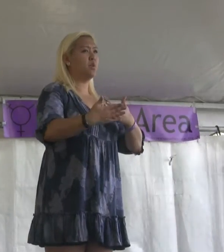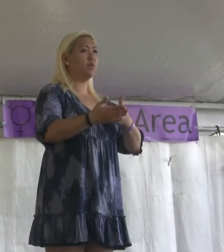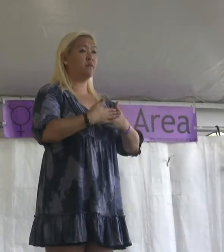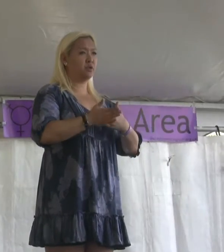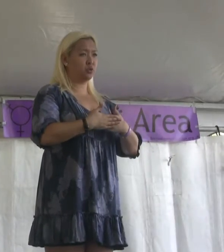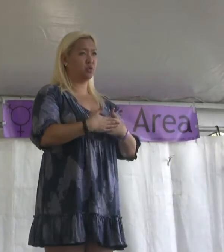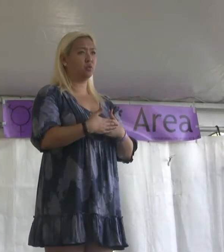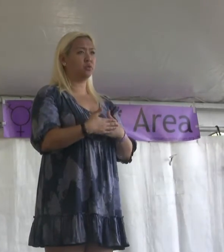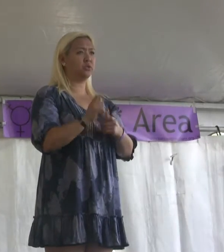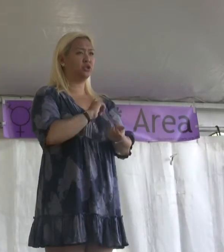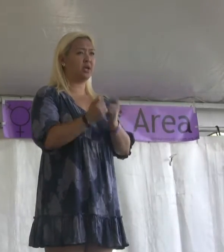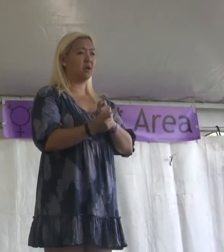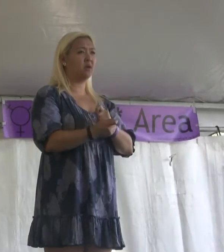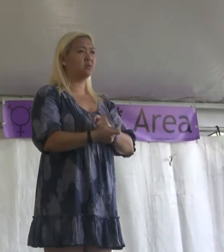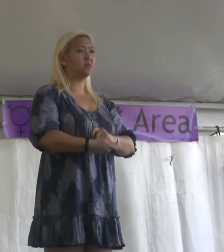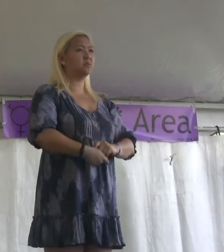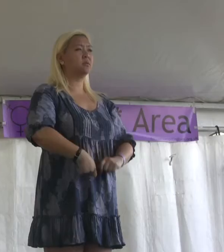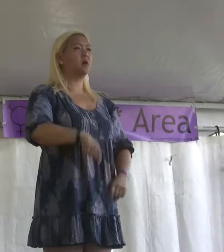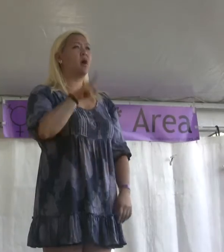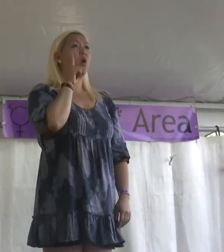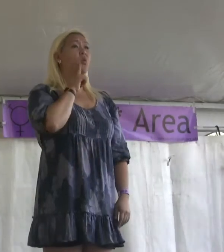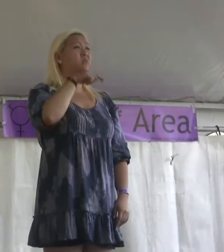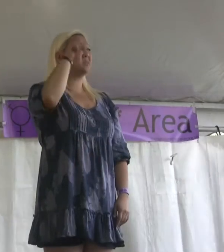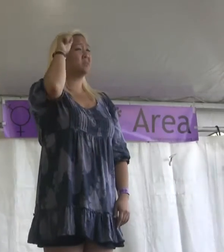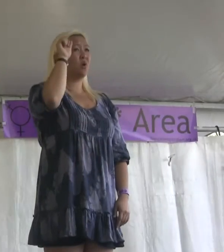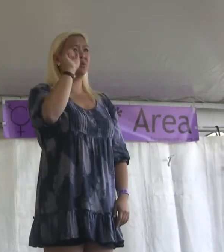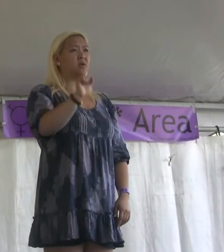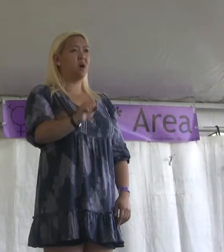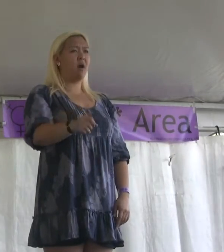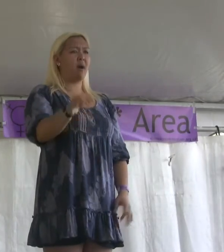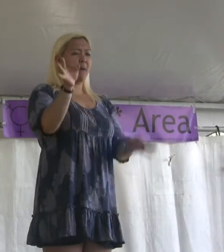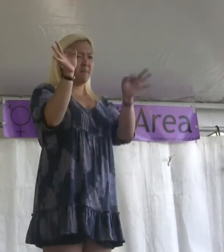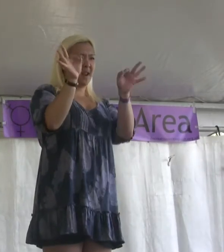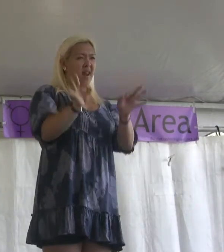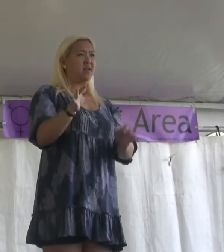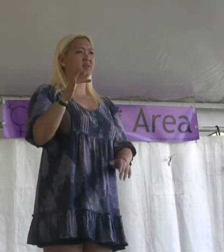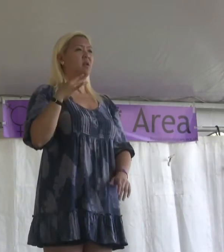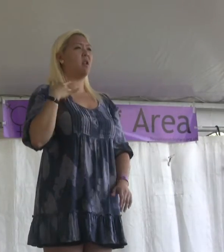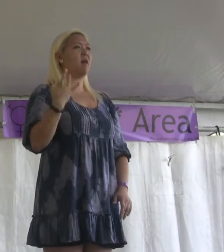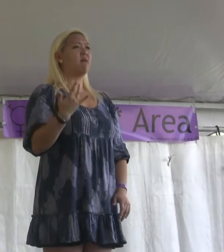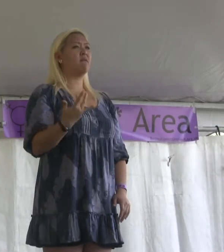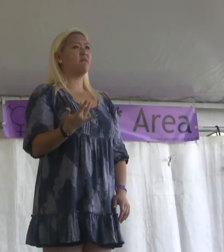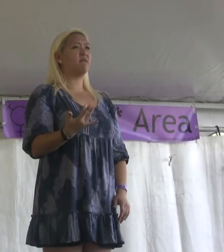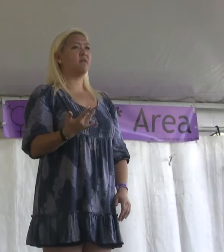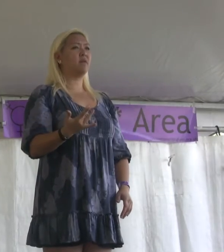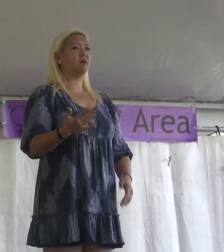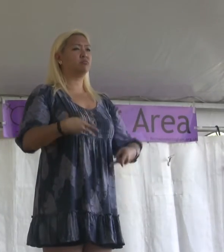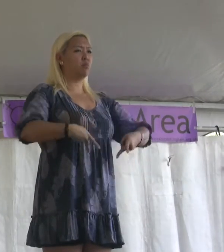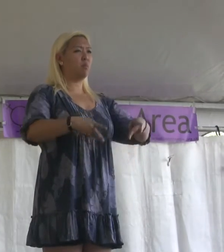A woman knows her place in life. Daughters must die to win our